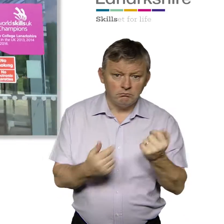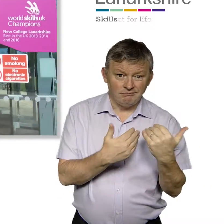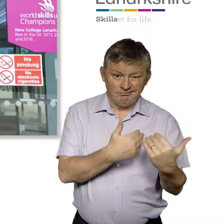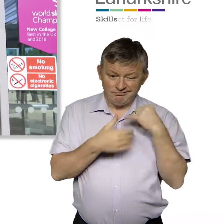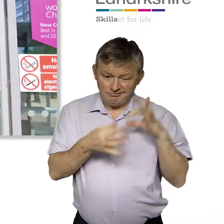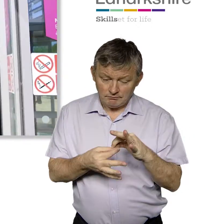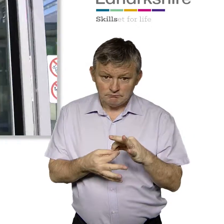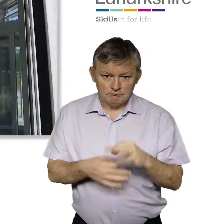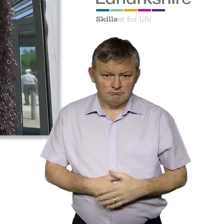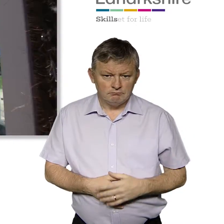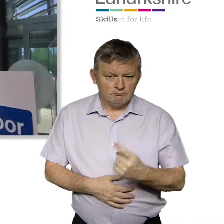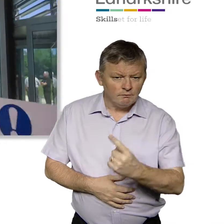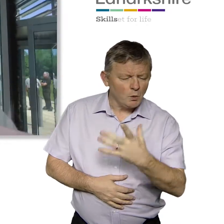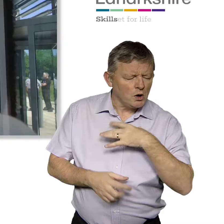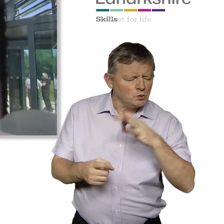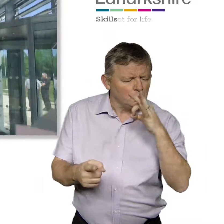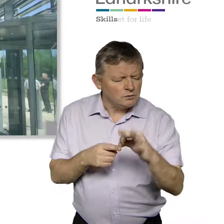Name and contact details of Lead Officer